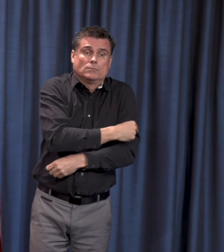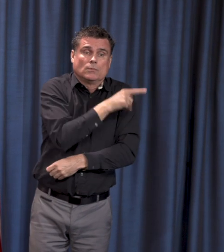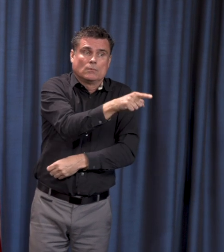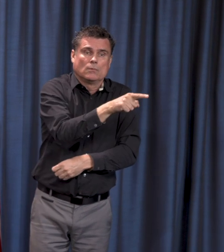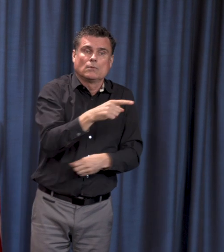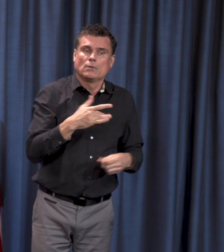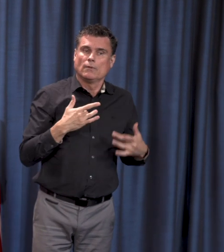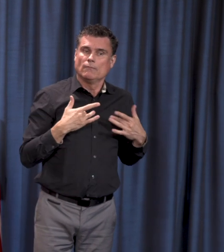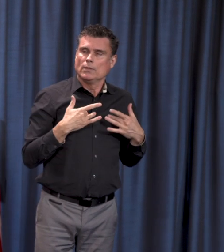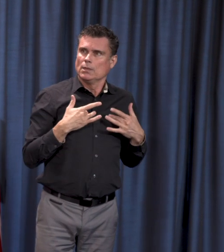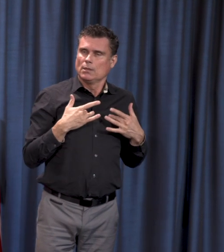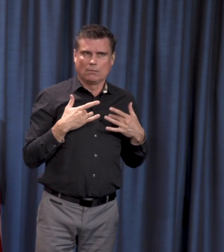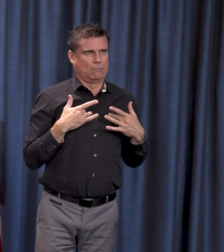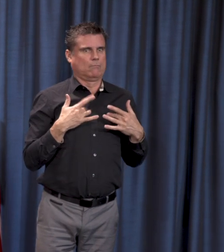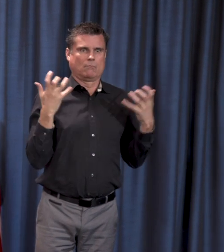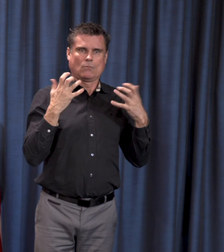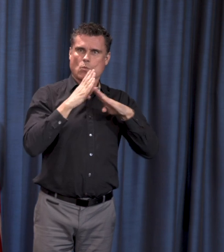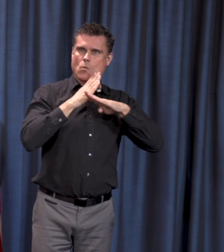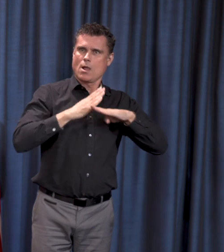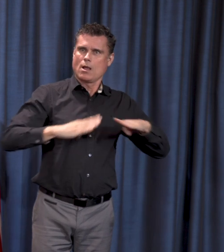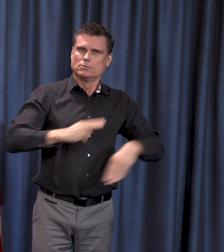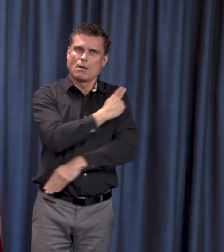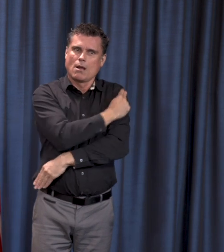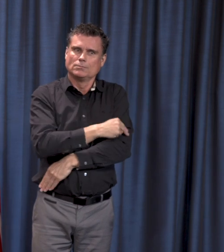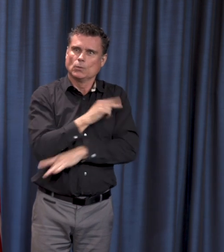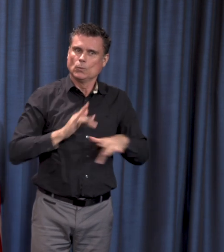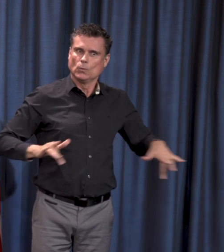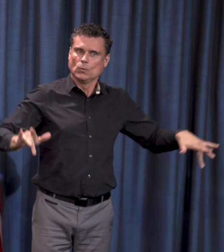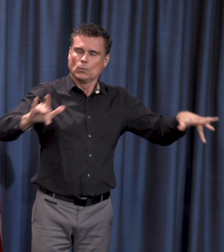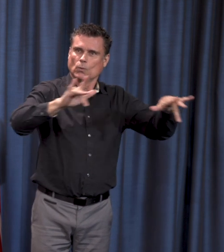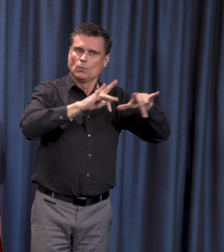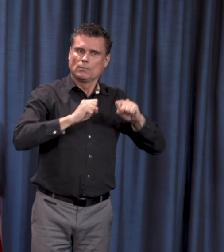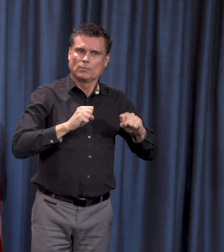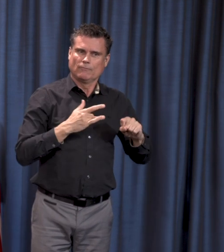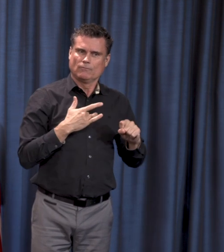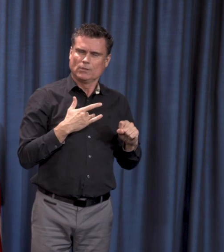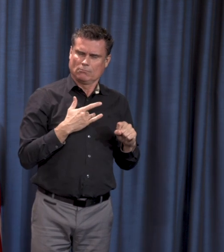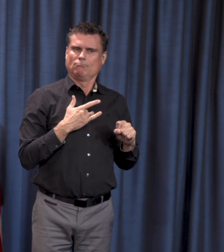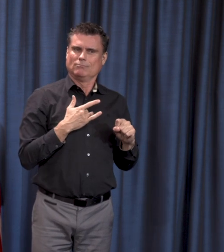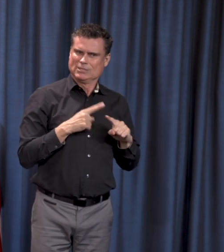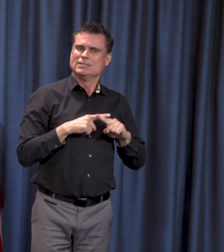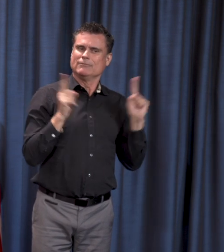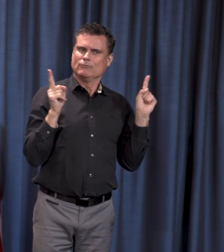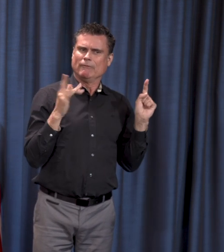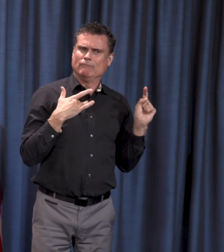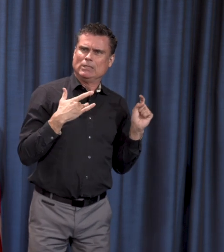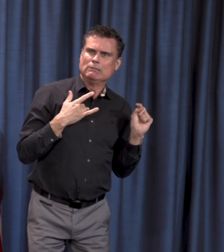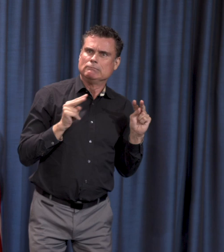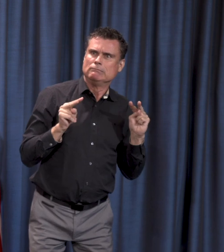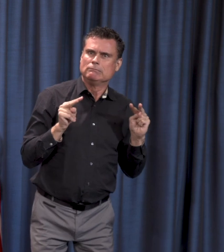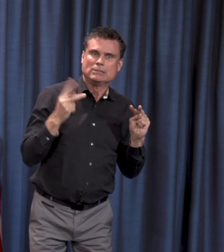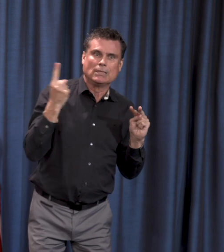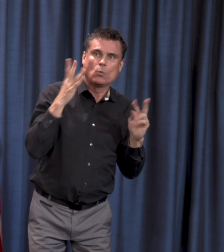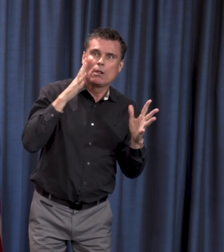quiet, and obviously they feel as if they're anticipating something that's about to come. And so that, needless